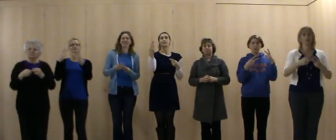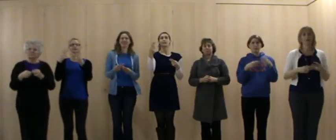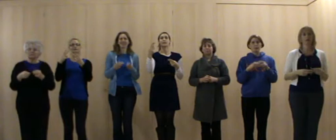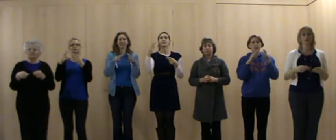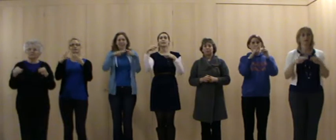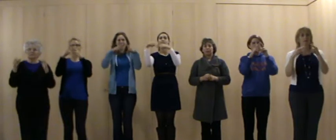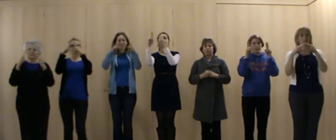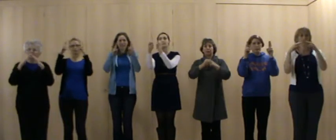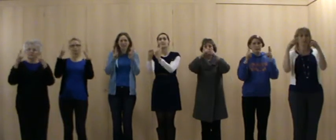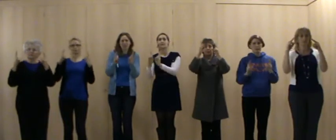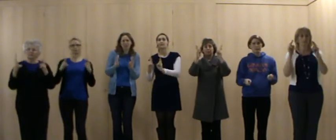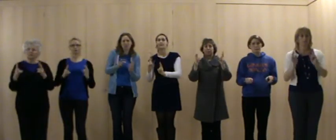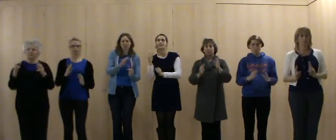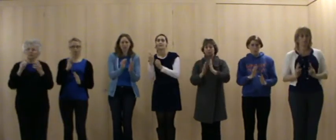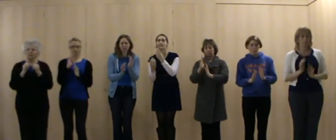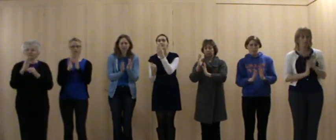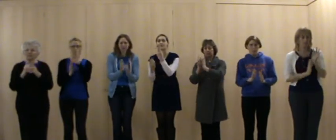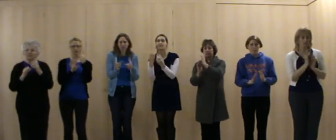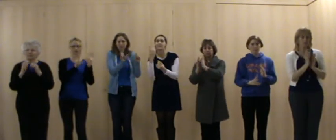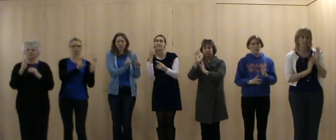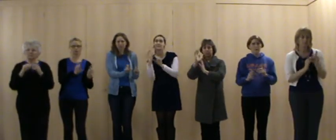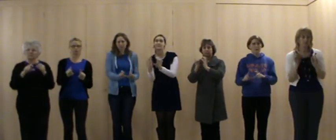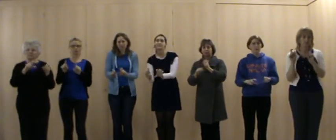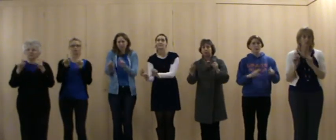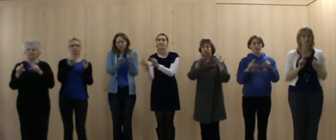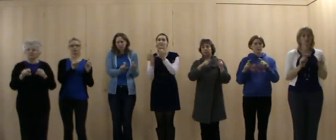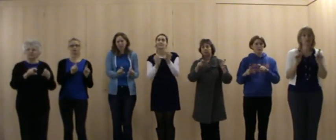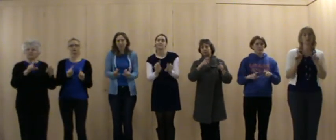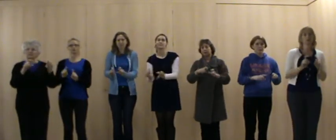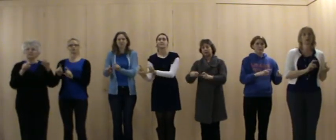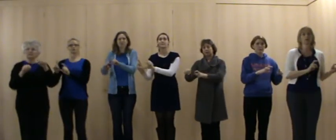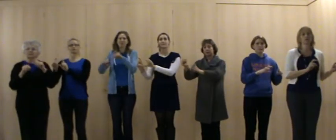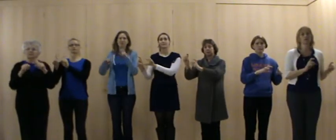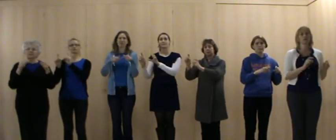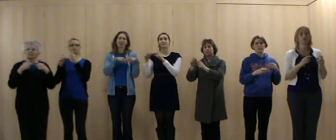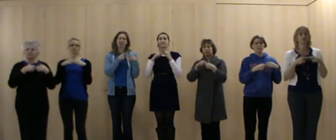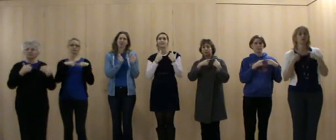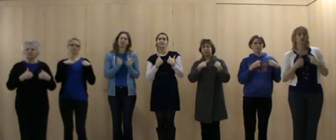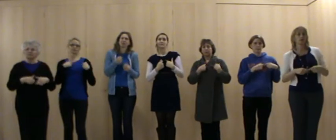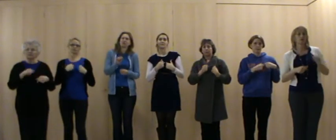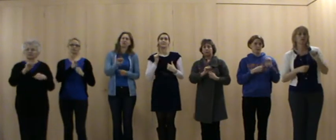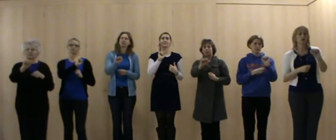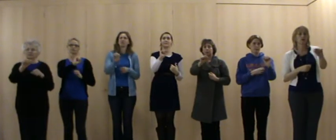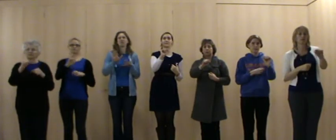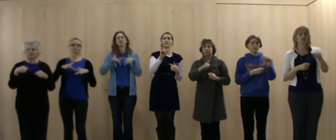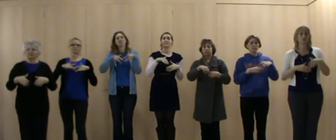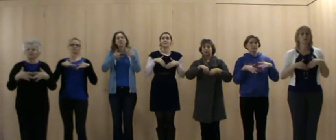Keep the home fires burning while your hearts are